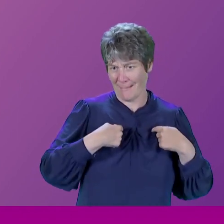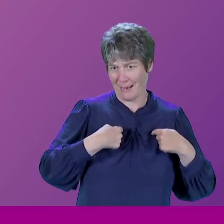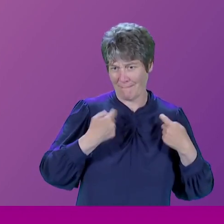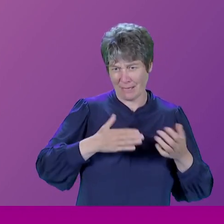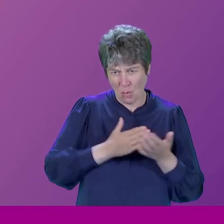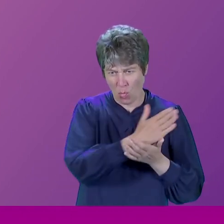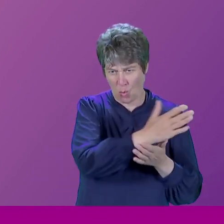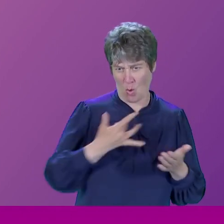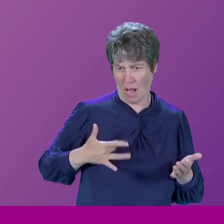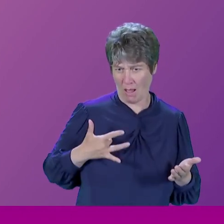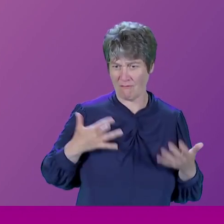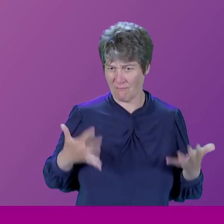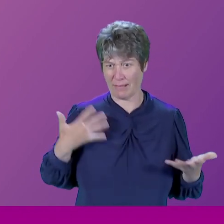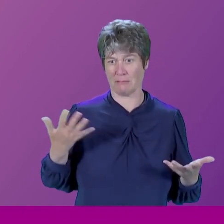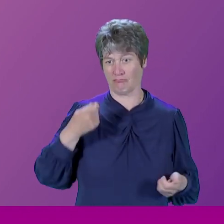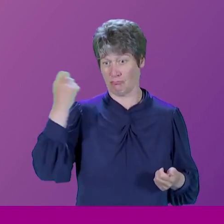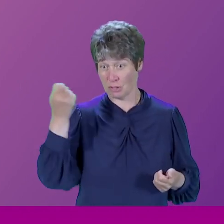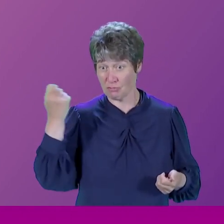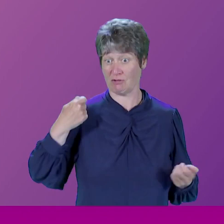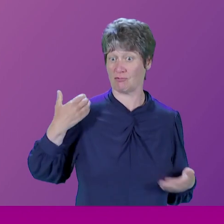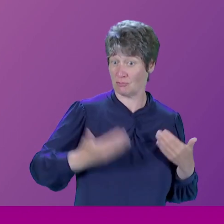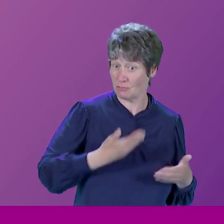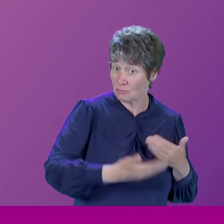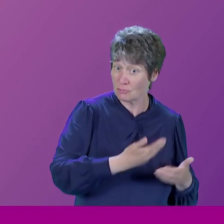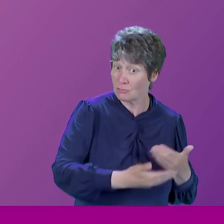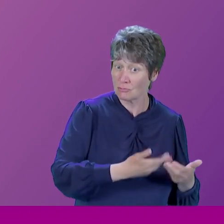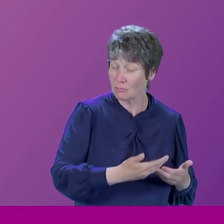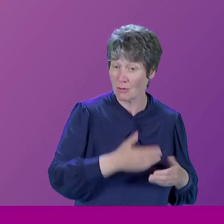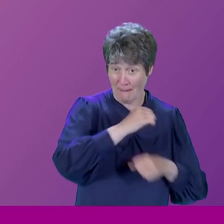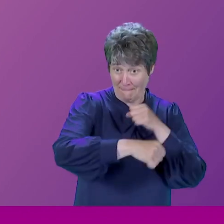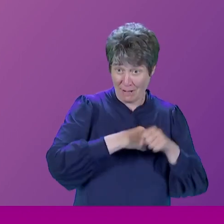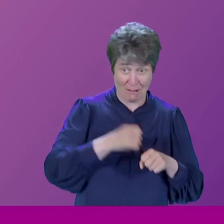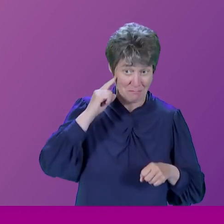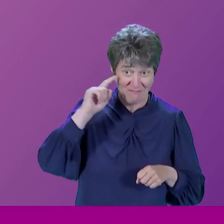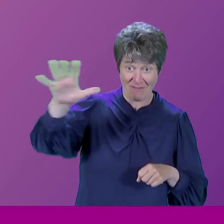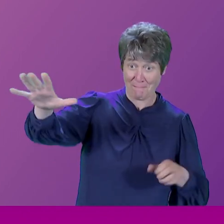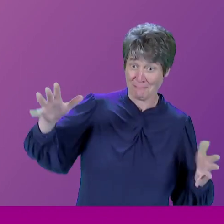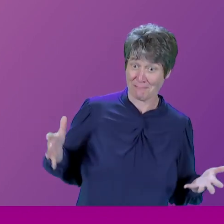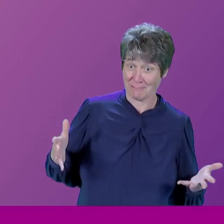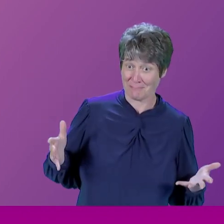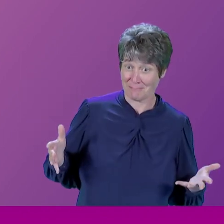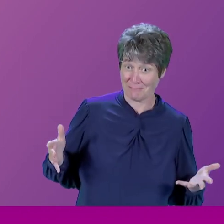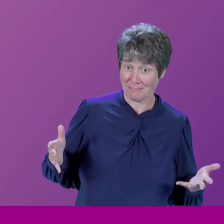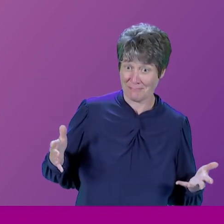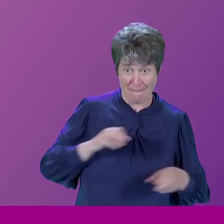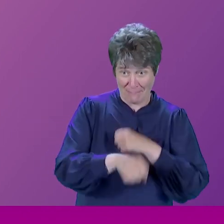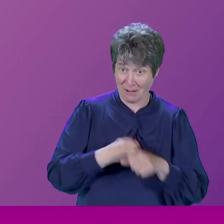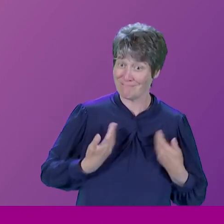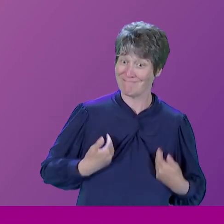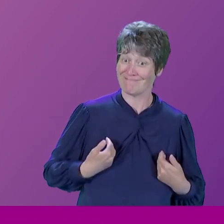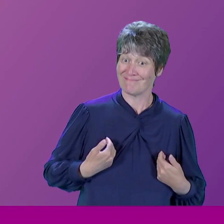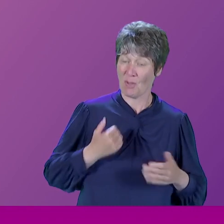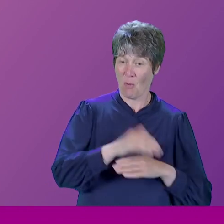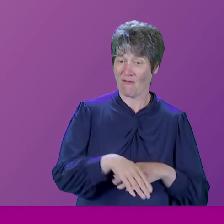life and very successfully have acquired fame and fortune simply by using